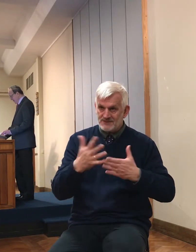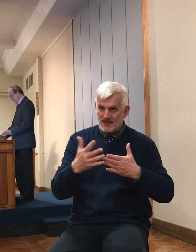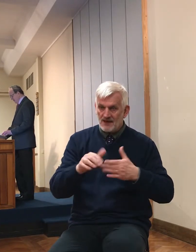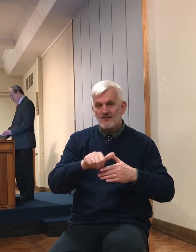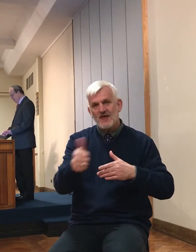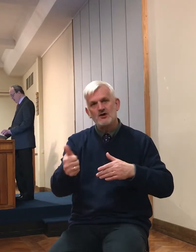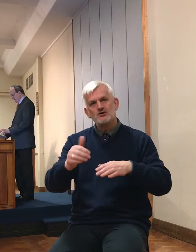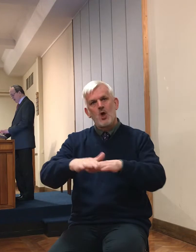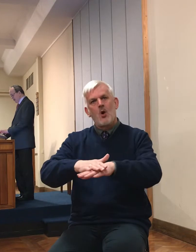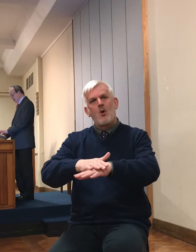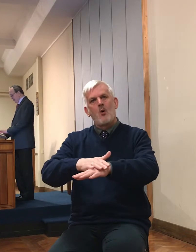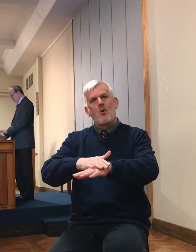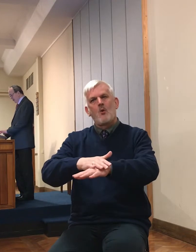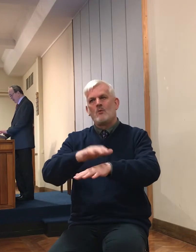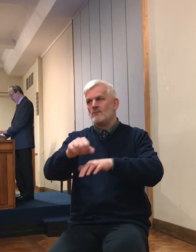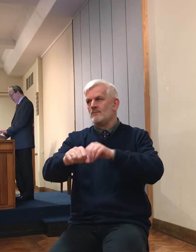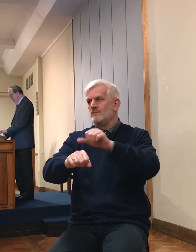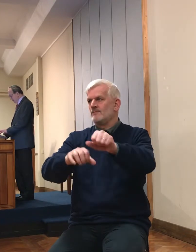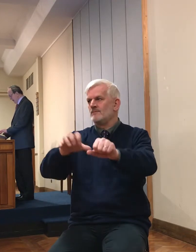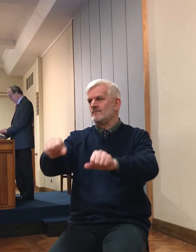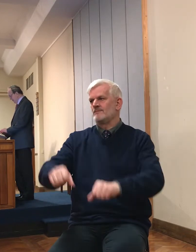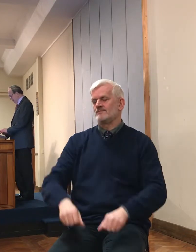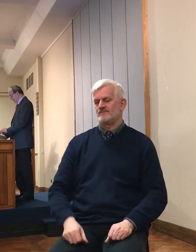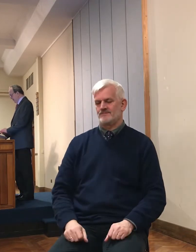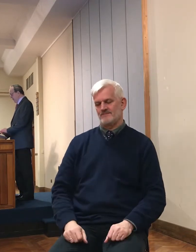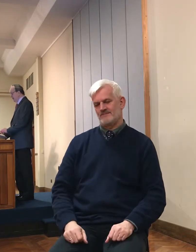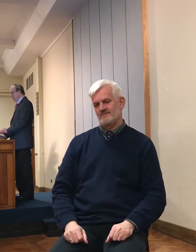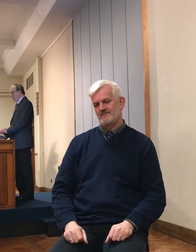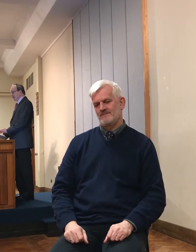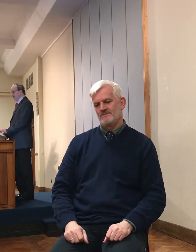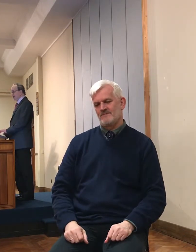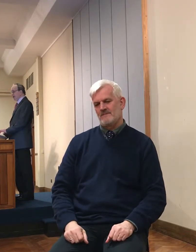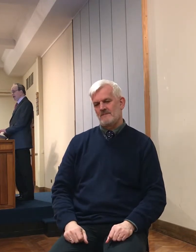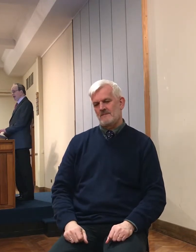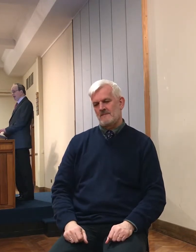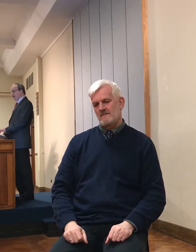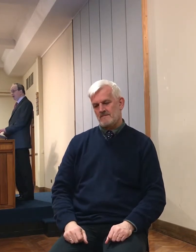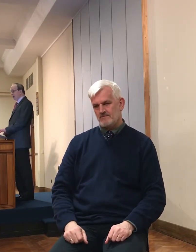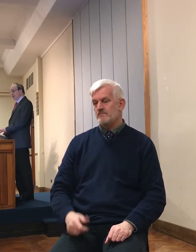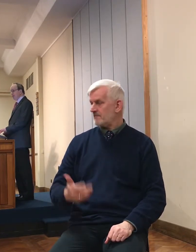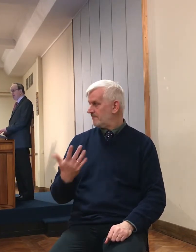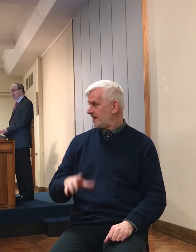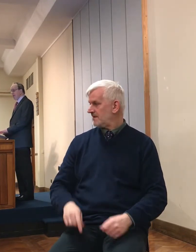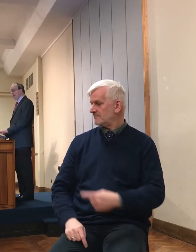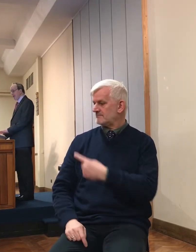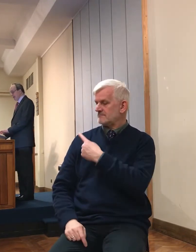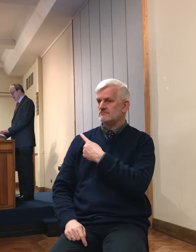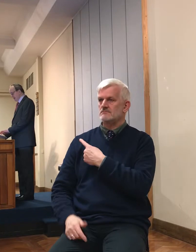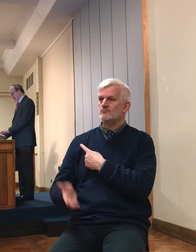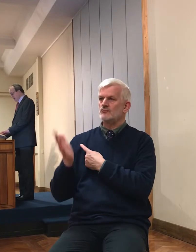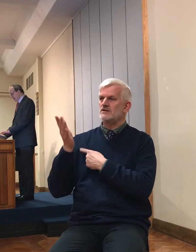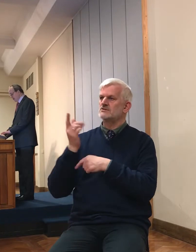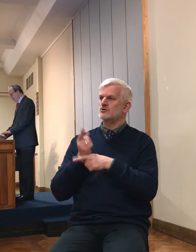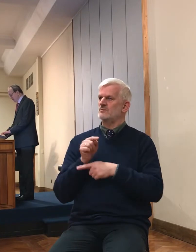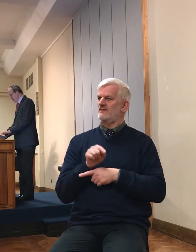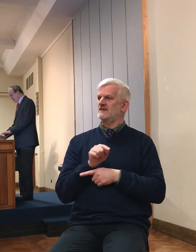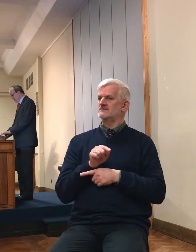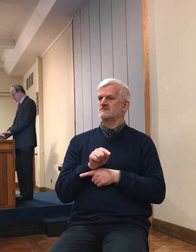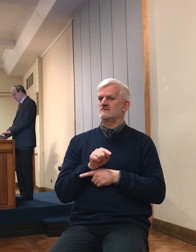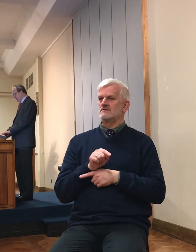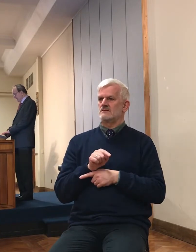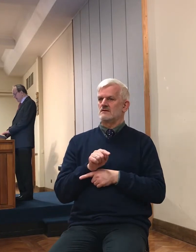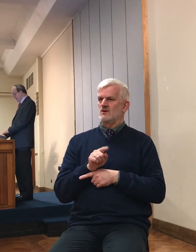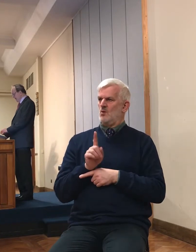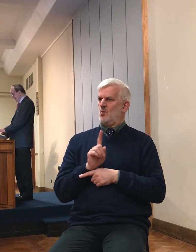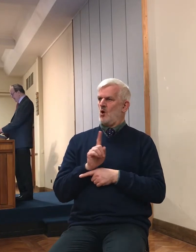The conquest, we've looked at some of these matters. It wasn't a land grab. It wasn't